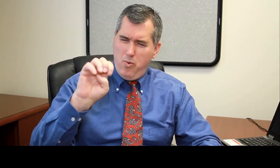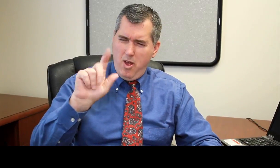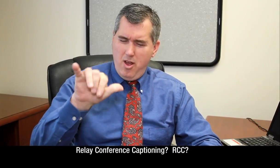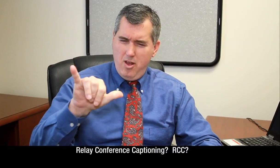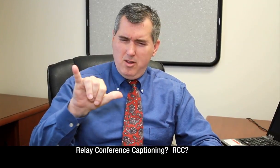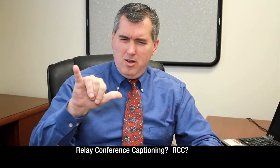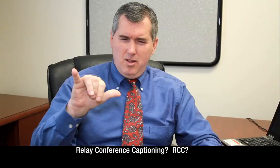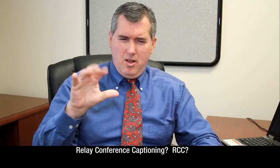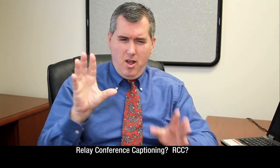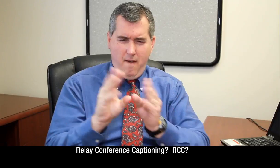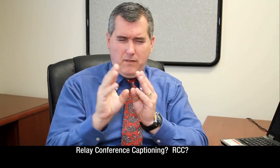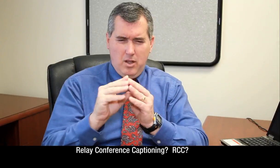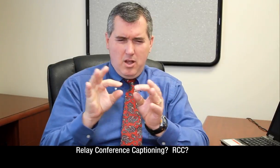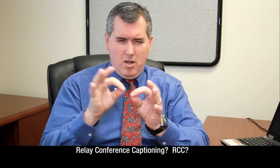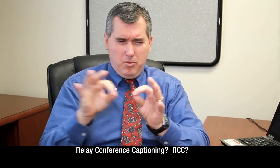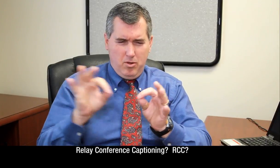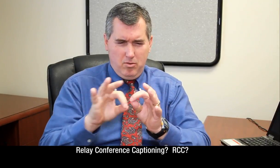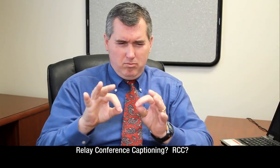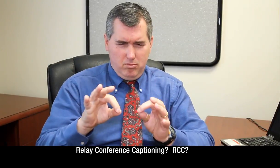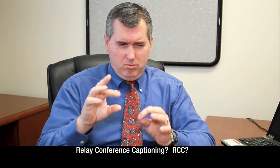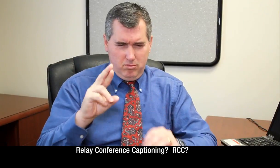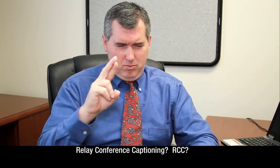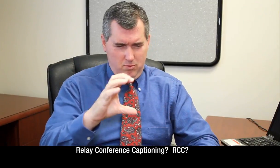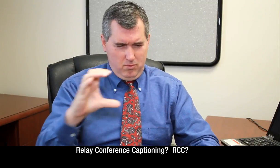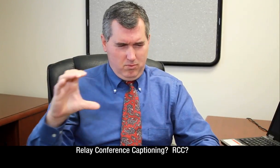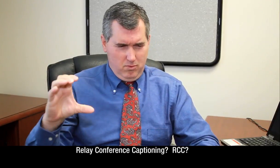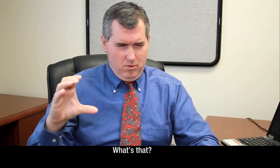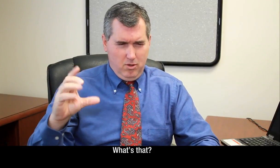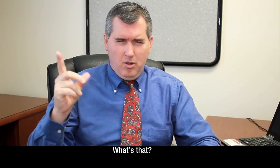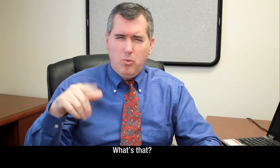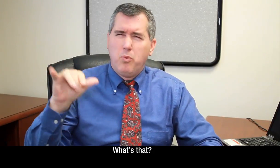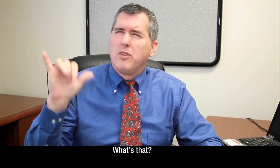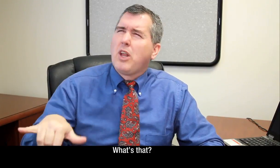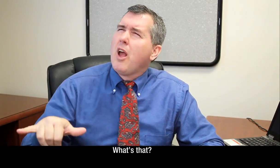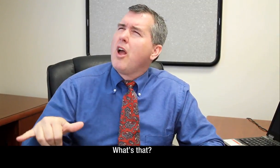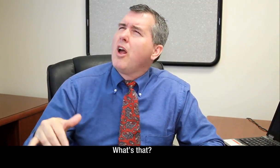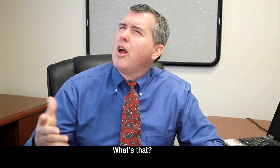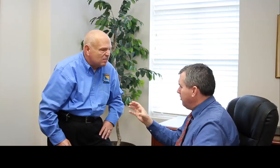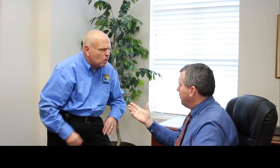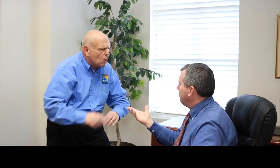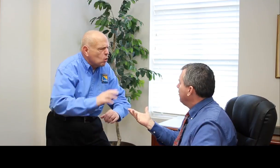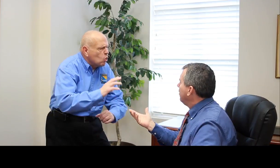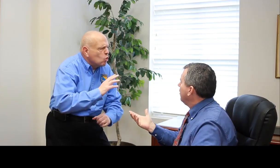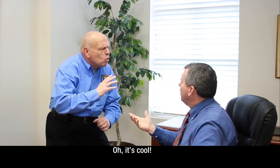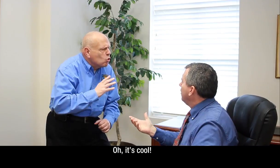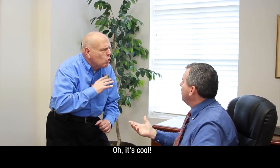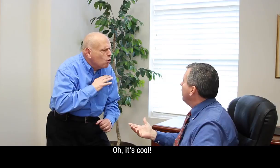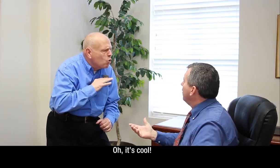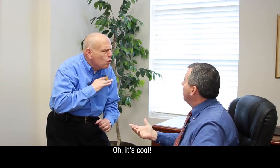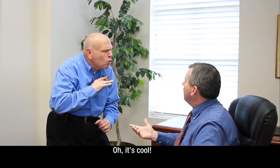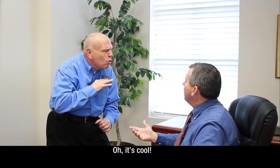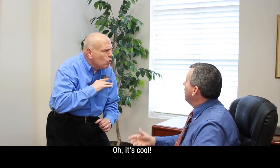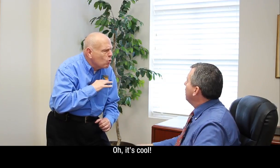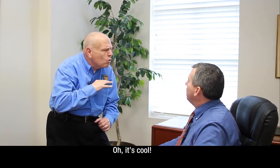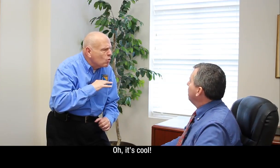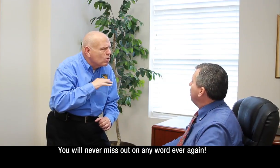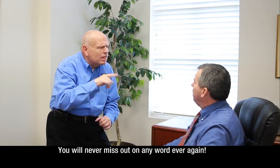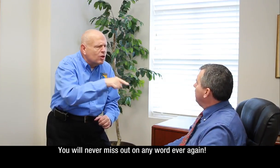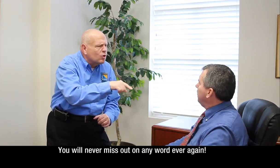Relay Conference Captioning, RCC? What's that? Oh, it's cool. You